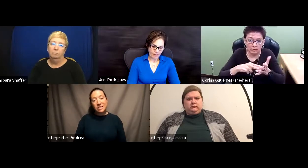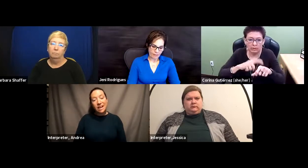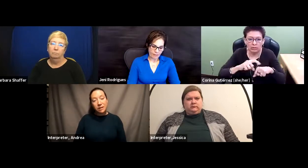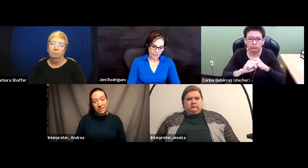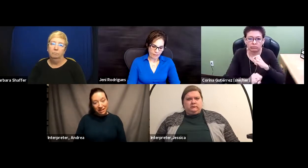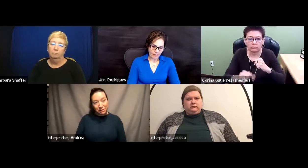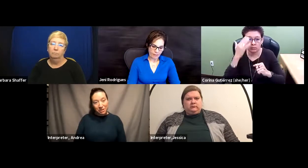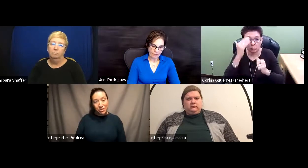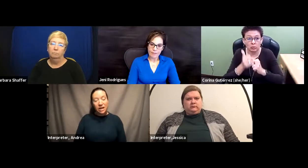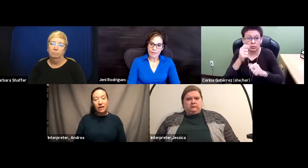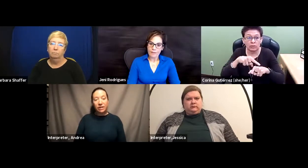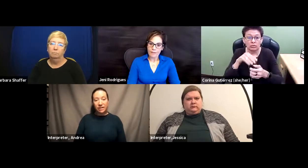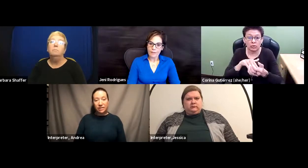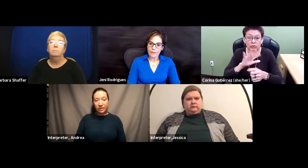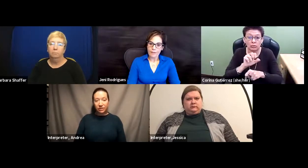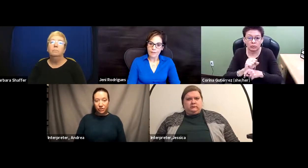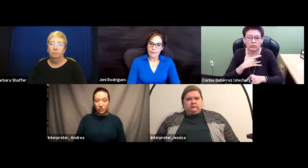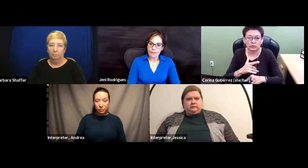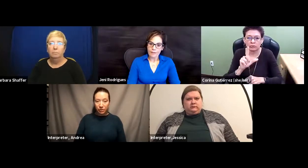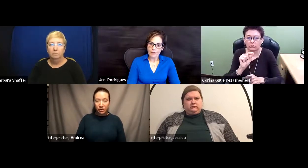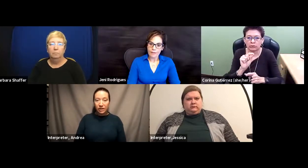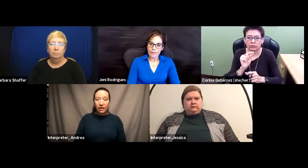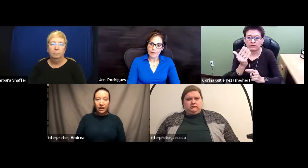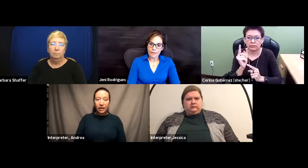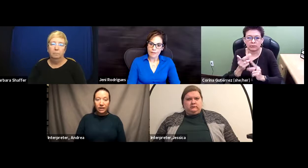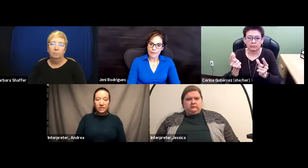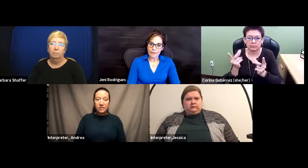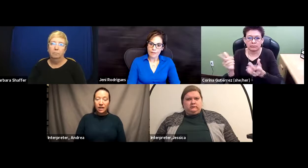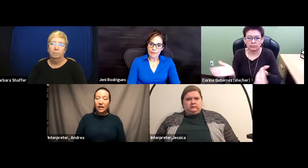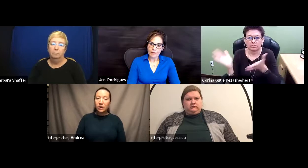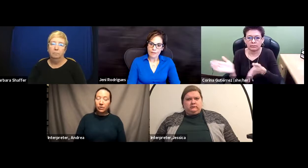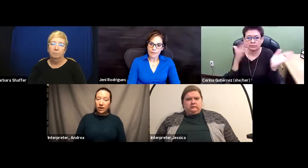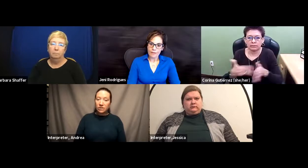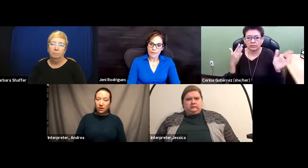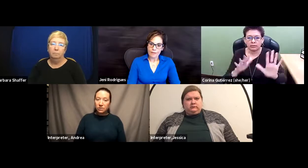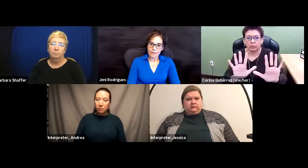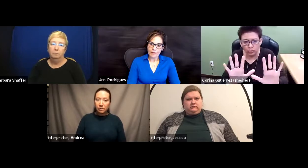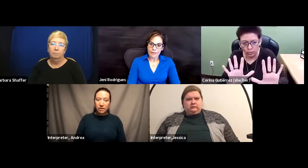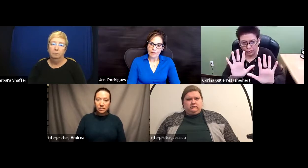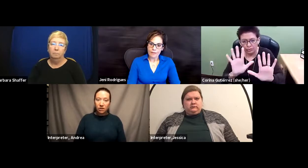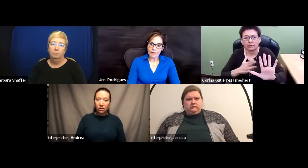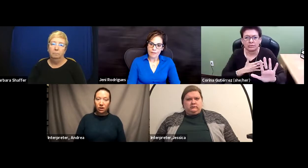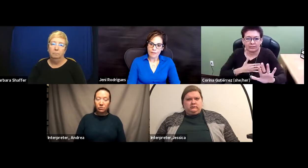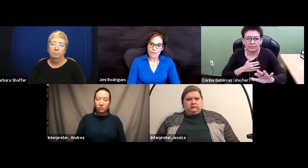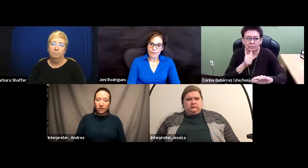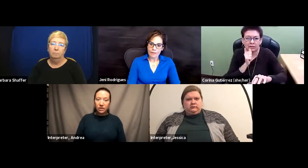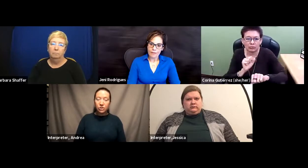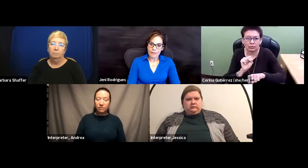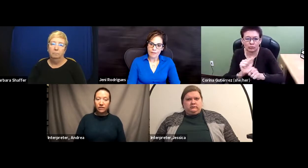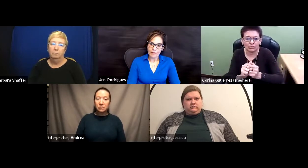a time-saving measure to have an ASL English interpreter. And I know that doctor's appointments are really shuffling